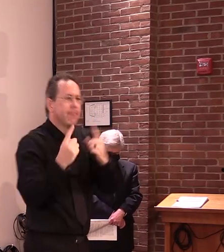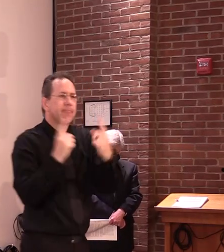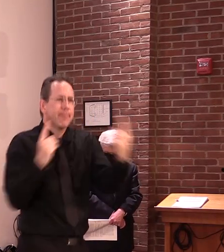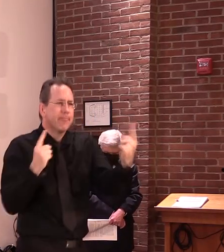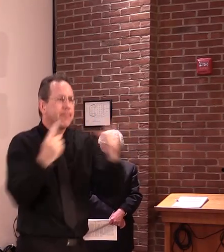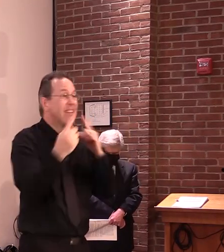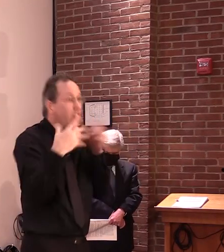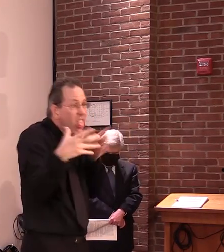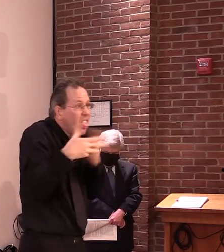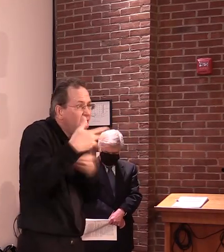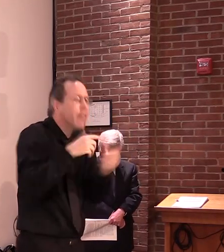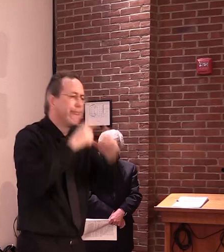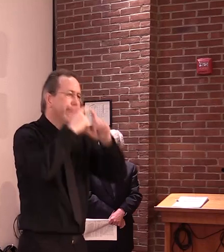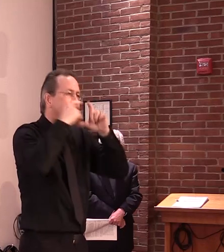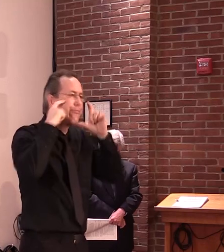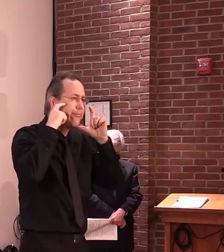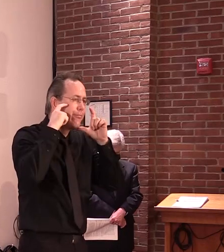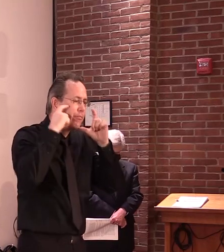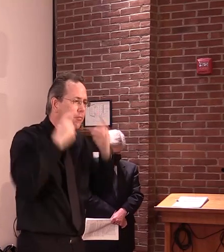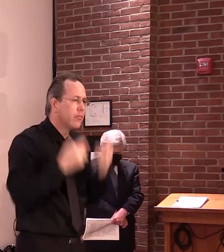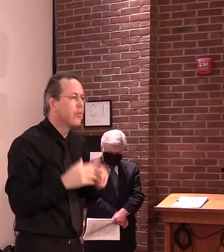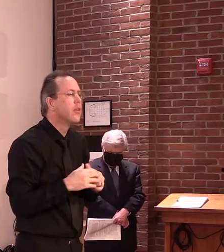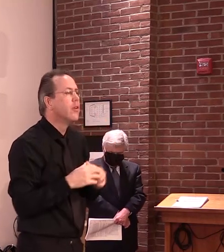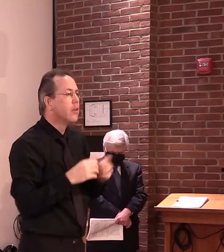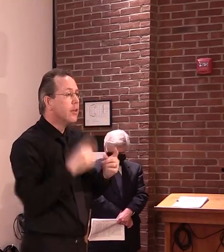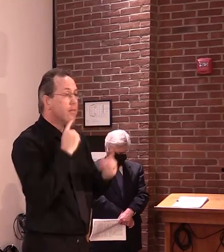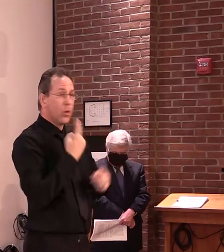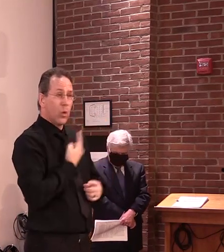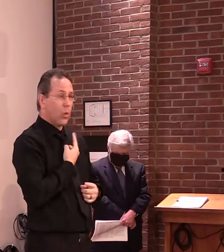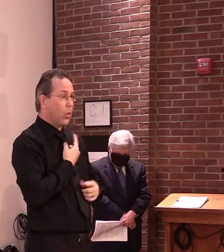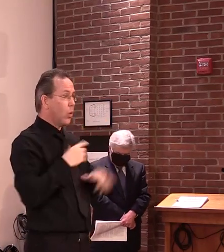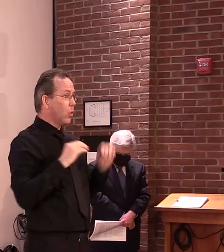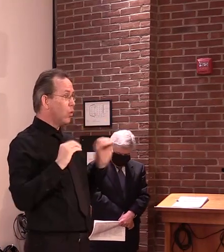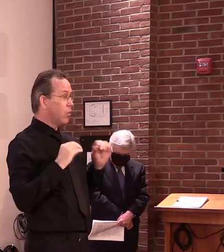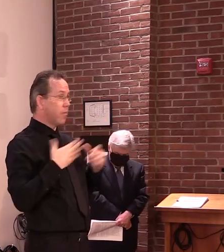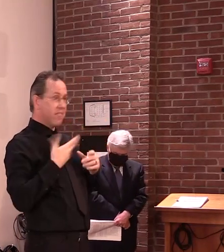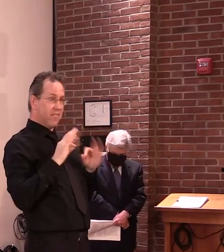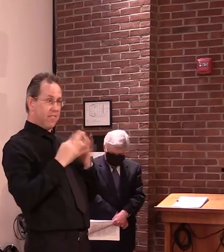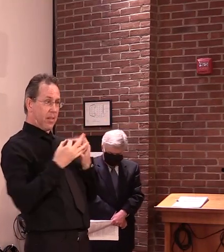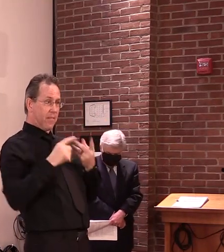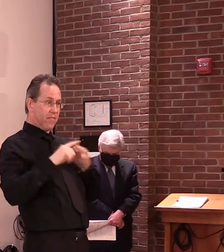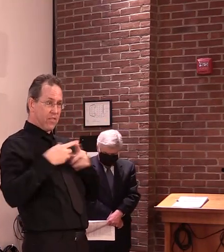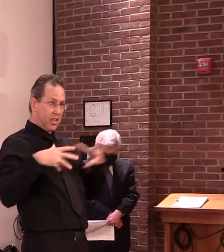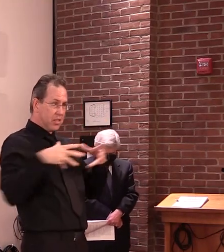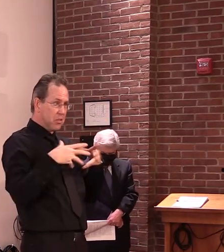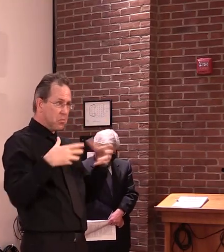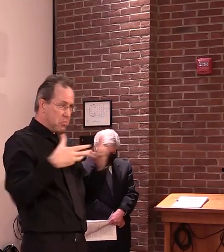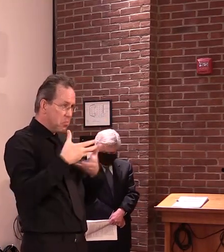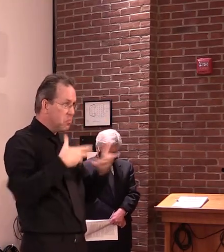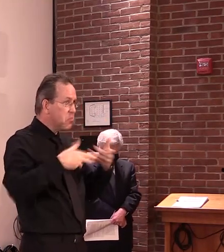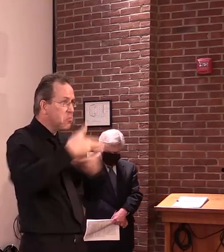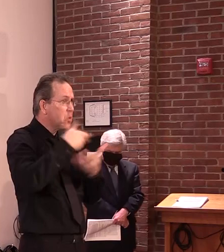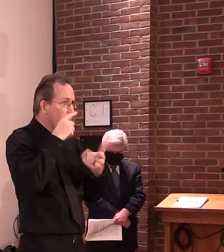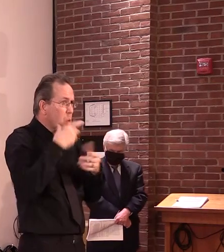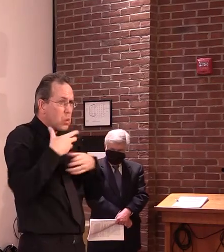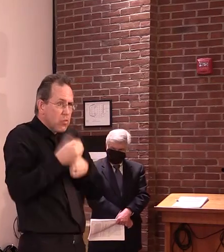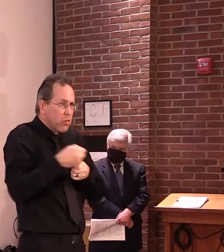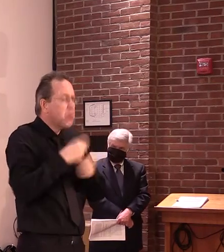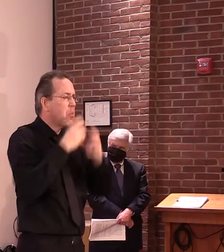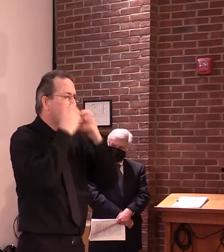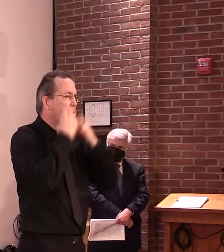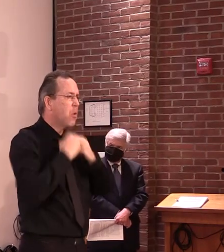When you're alone, of course, or with members of your own household, you can go without. And know how to wear it.